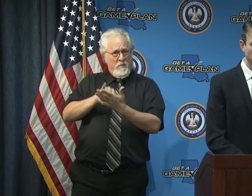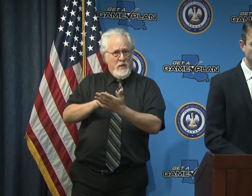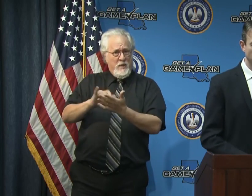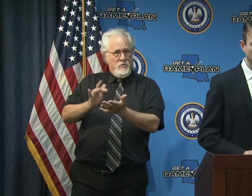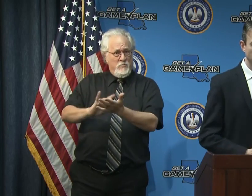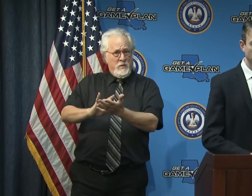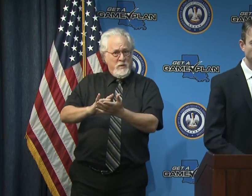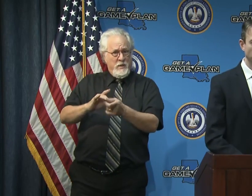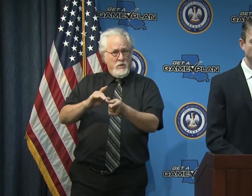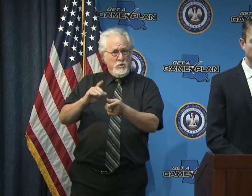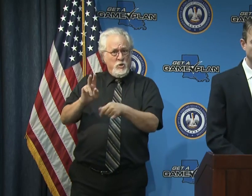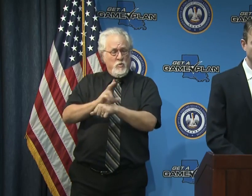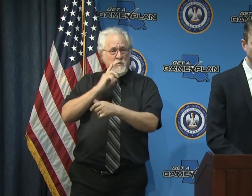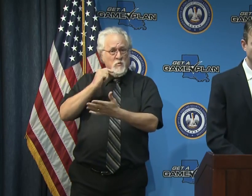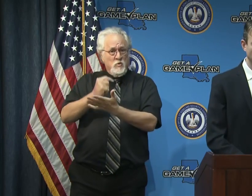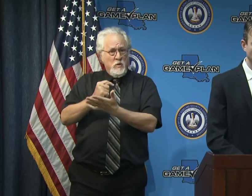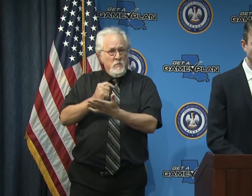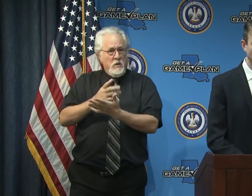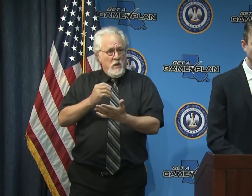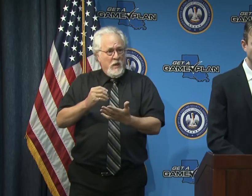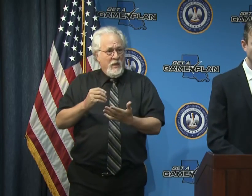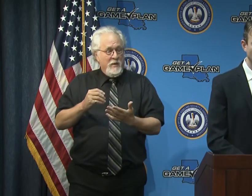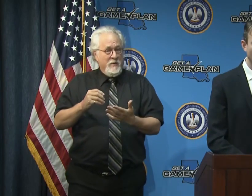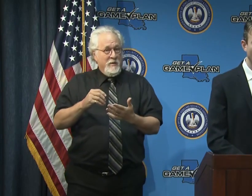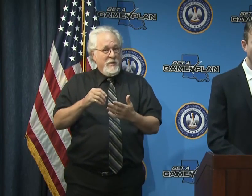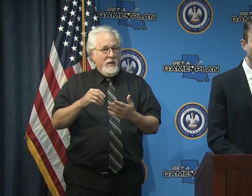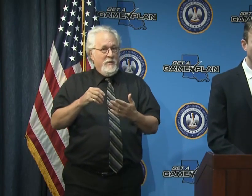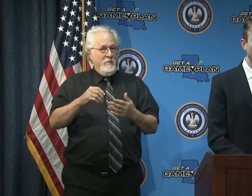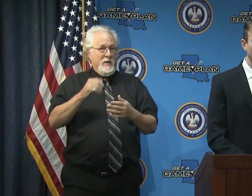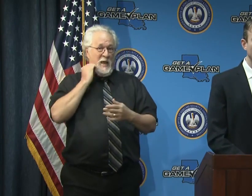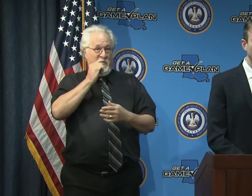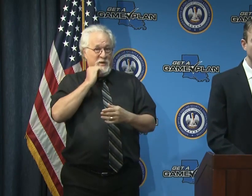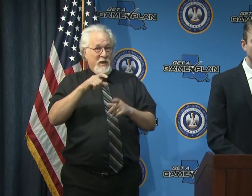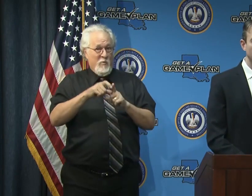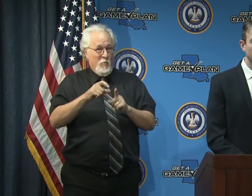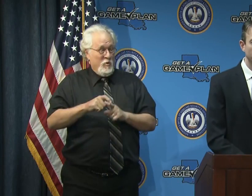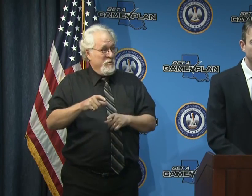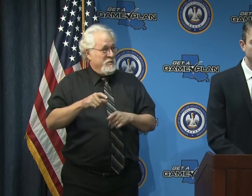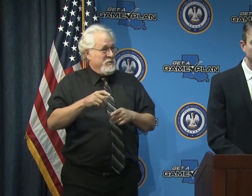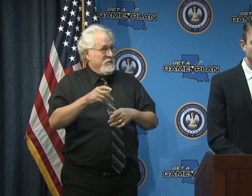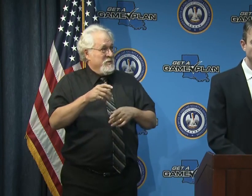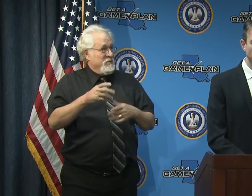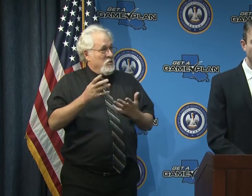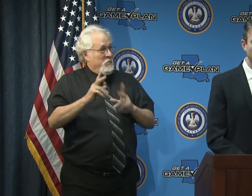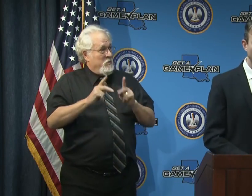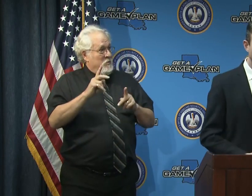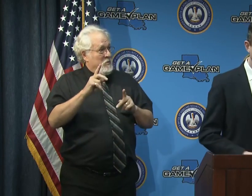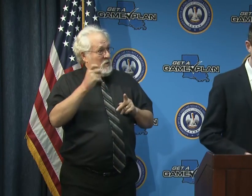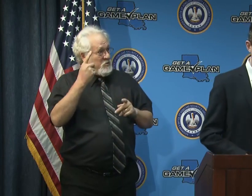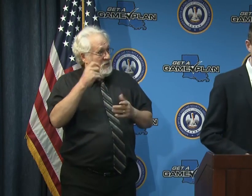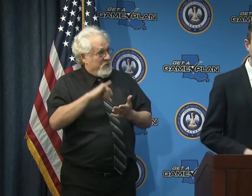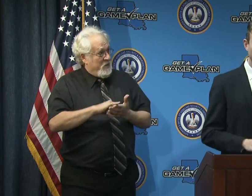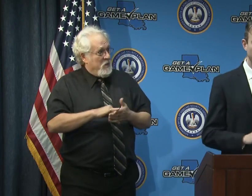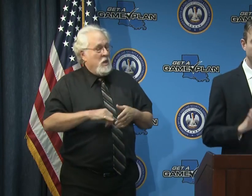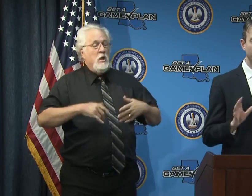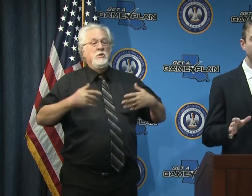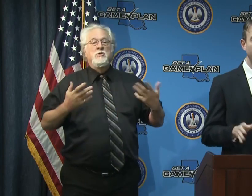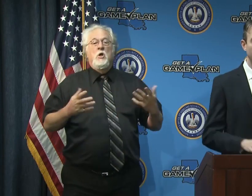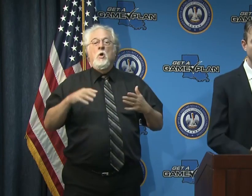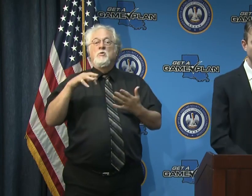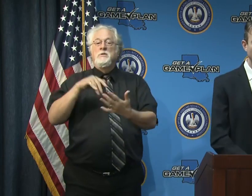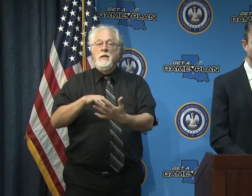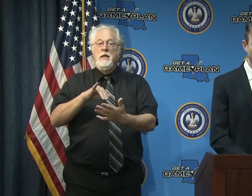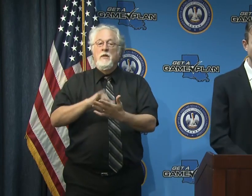treatment um and maybe in layman's terms as well for people to understand kind of what it will look like so so the the